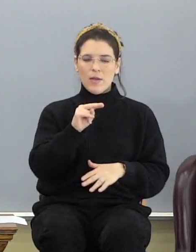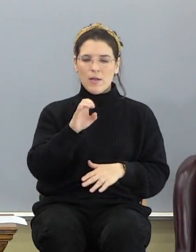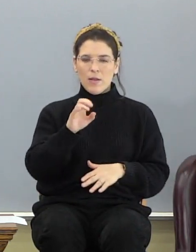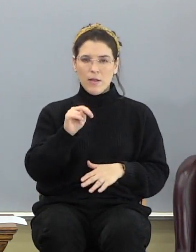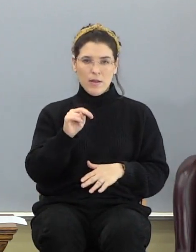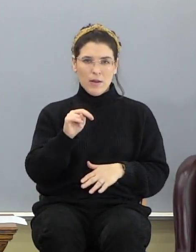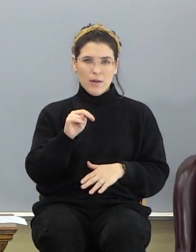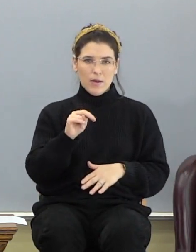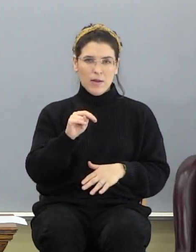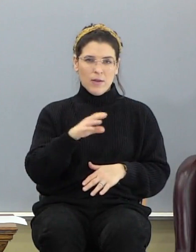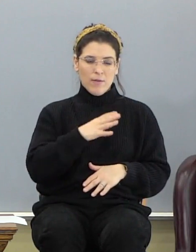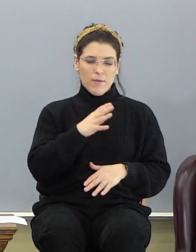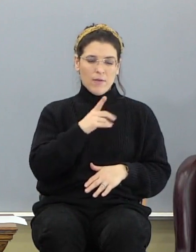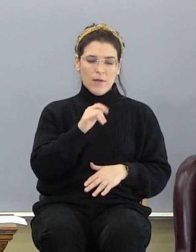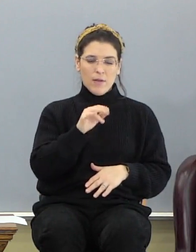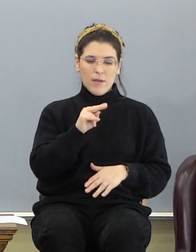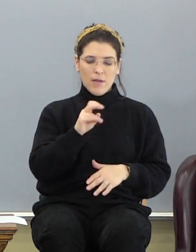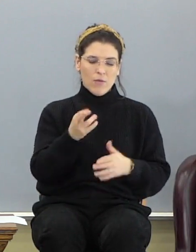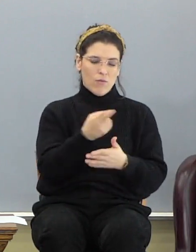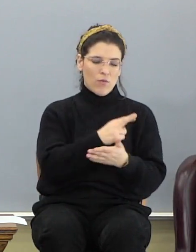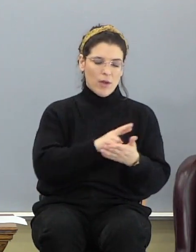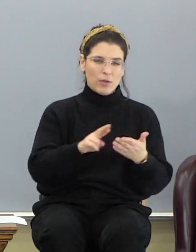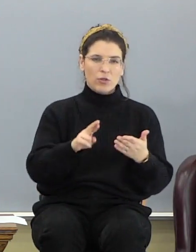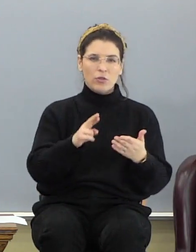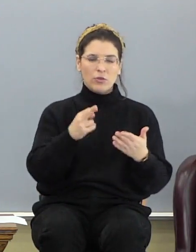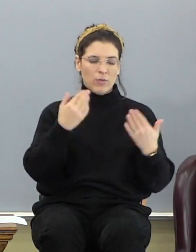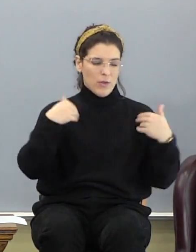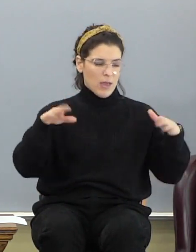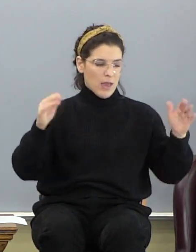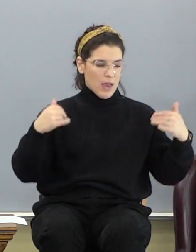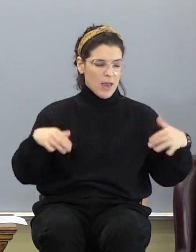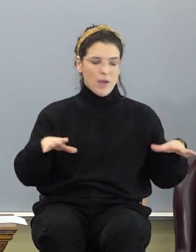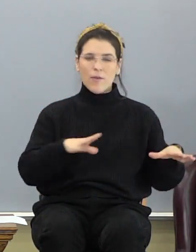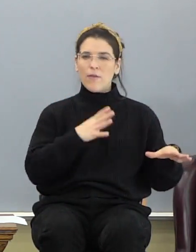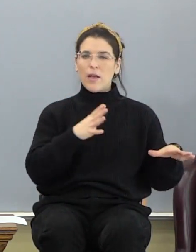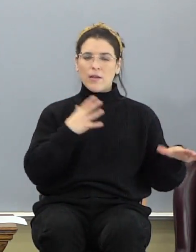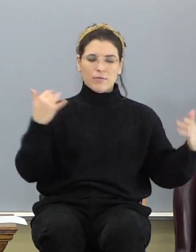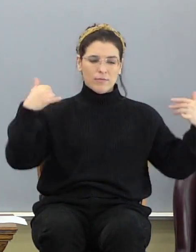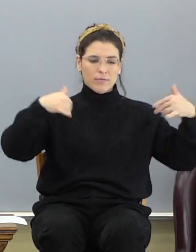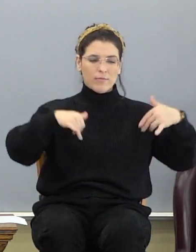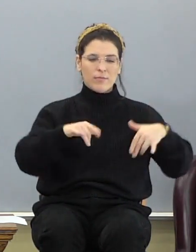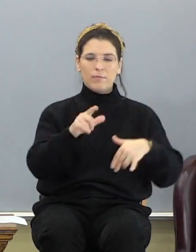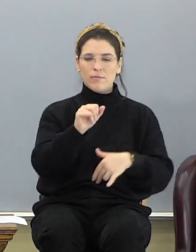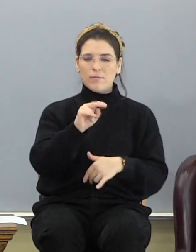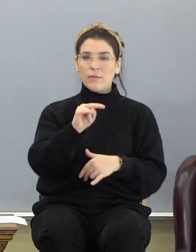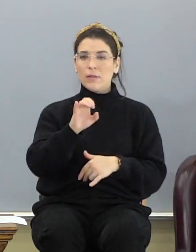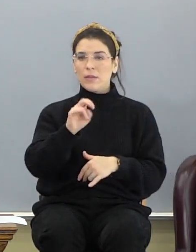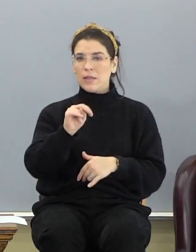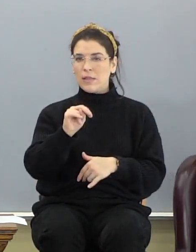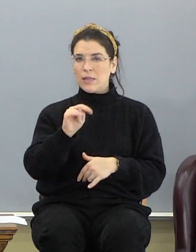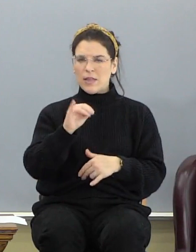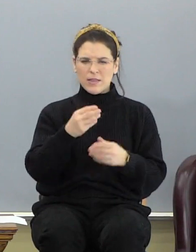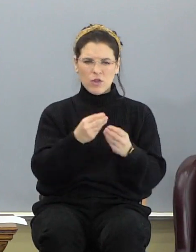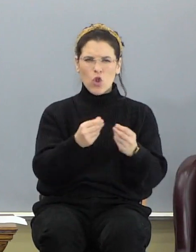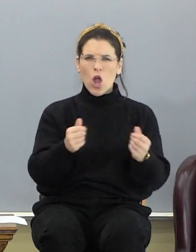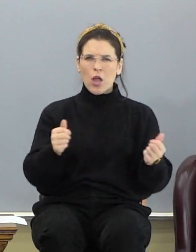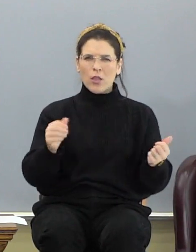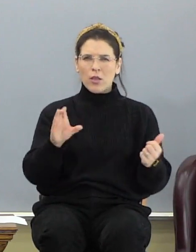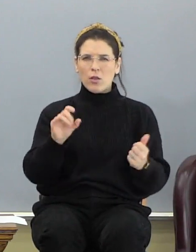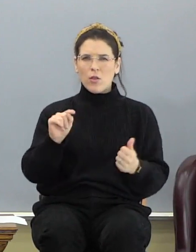Early in the chapter it says fine linen is the righteousness of the Son. Angels were fine linen. You know what linen is? It's a cloth